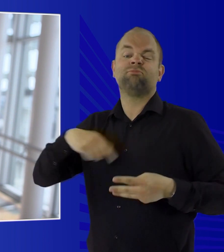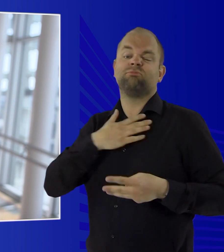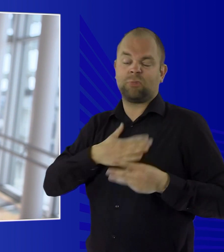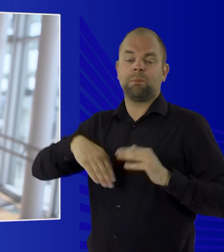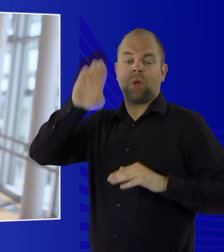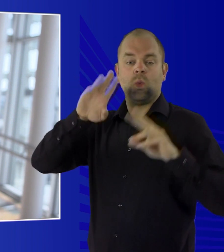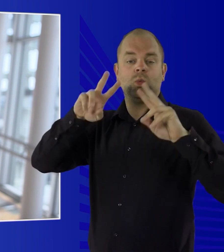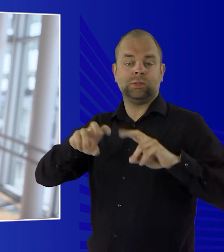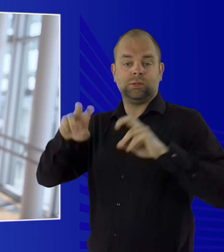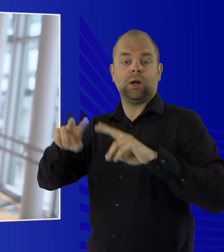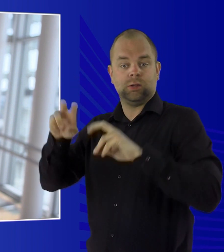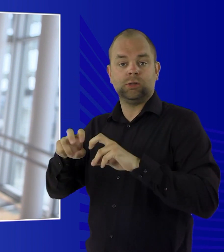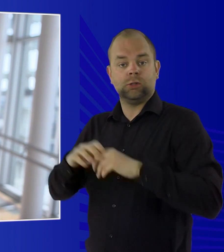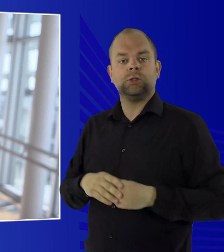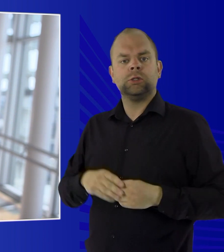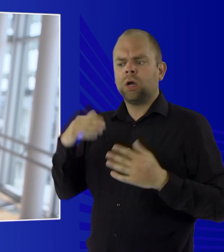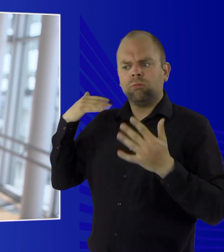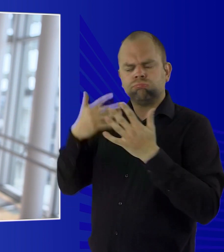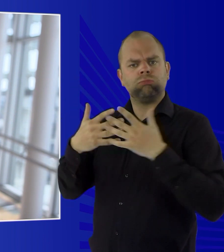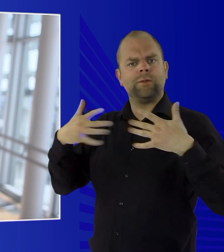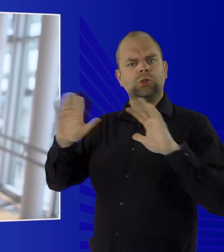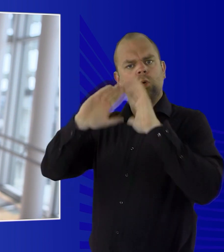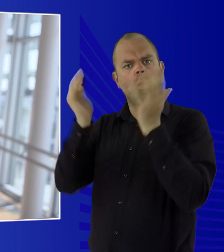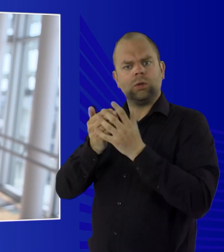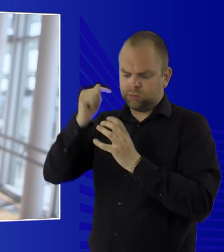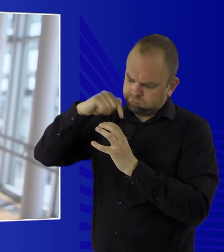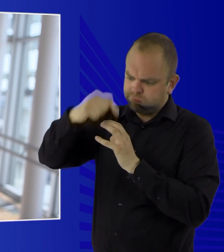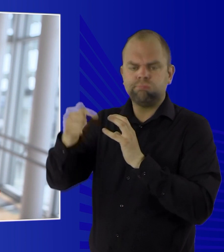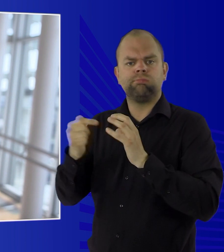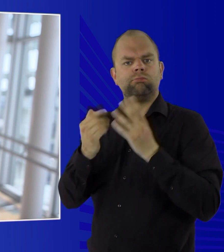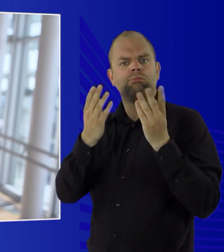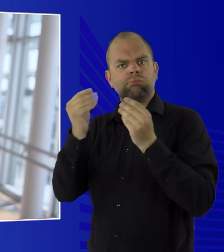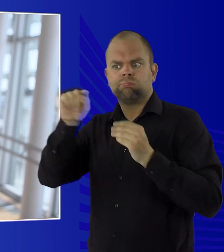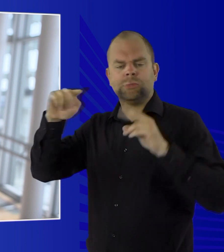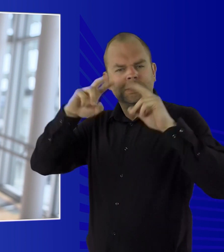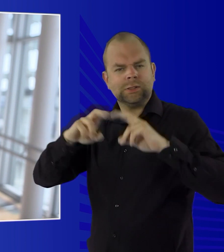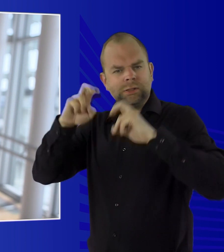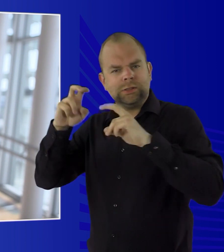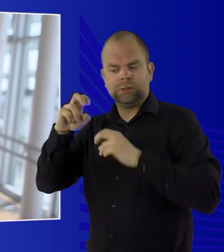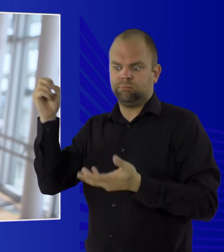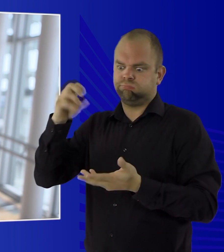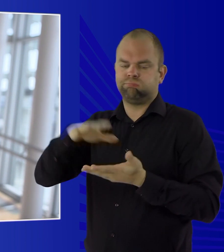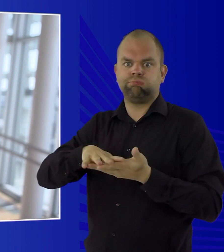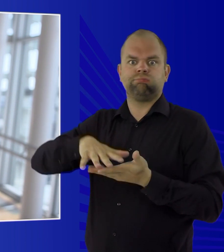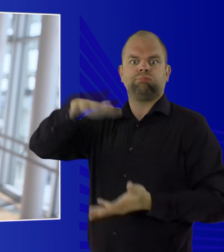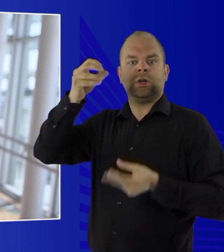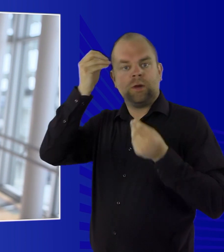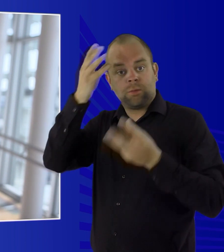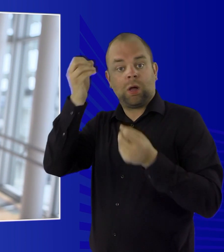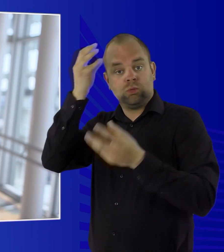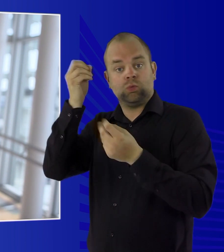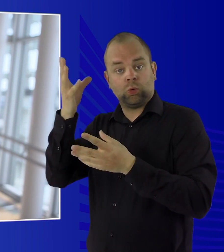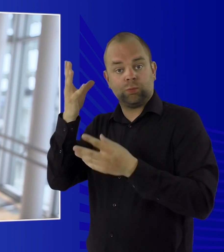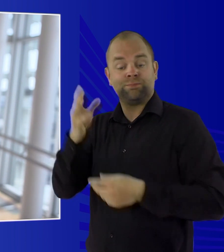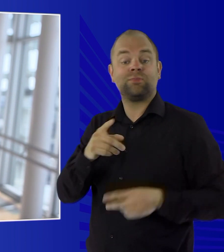already produced a wealth of knowledge on coronavirus, but no researcher, lab or country could find the